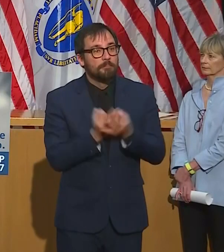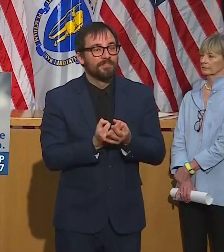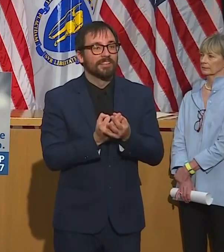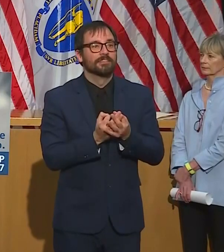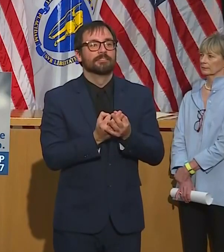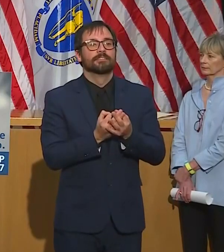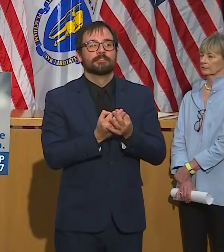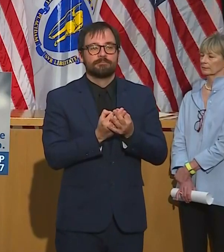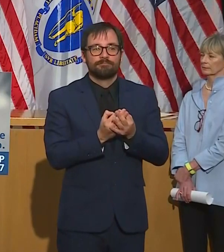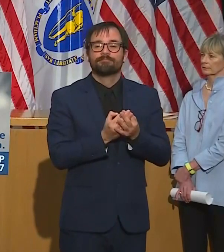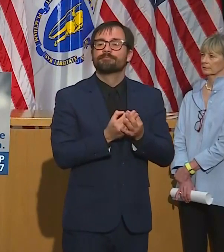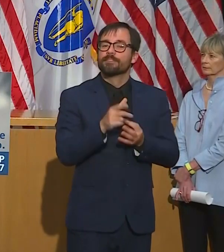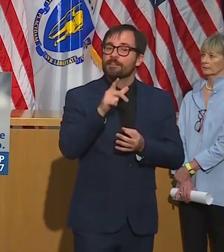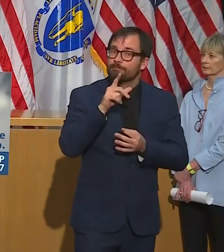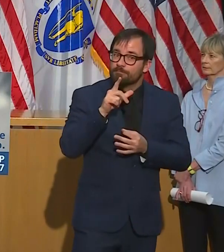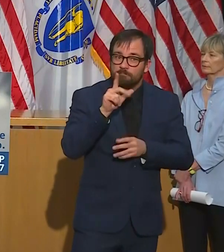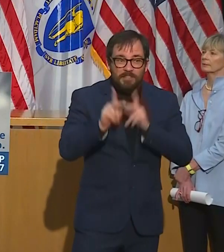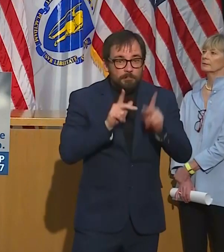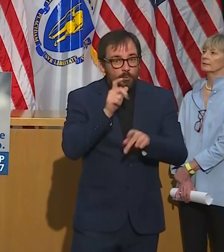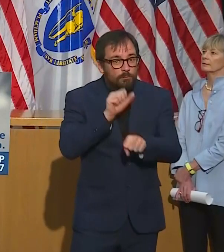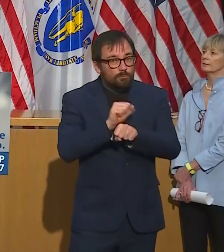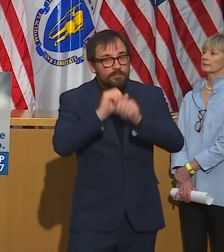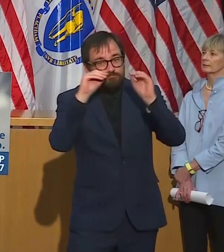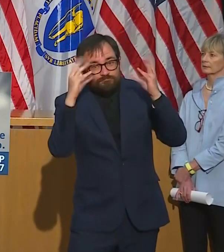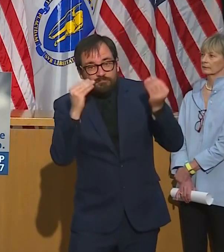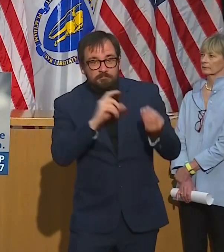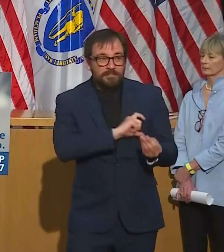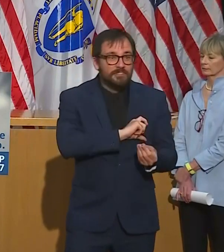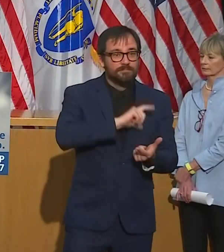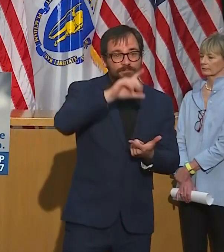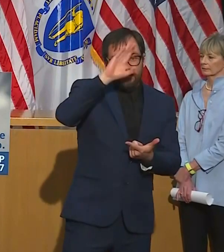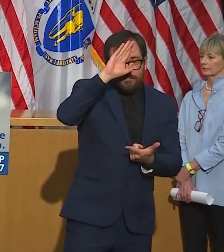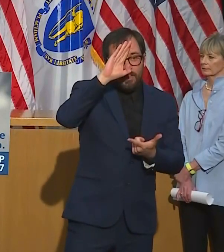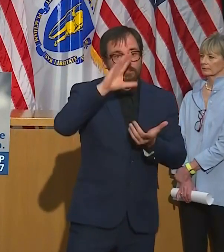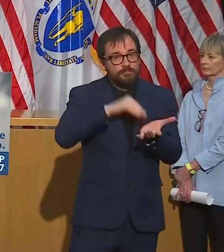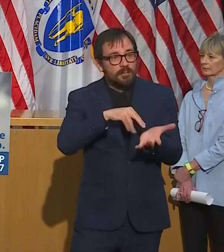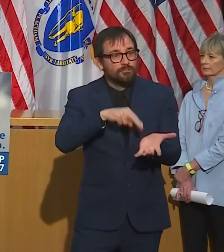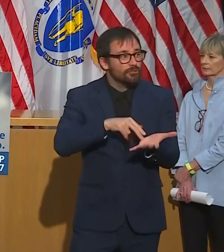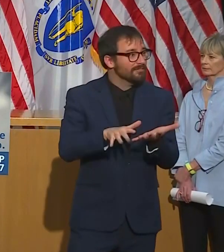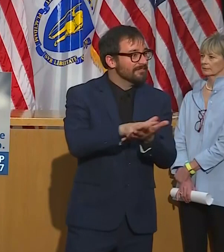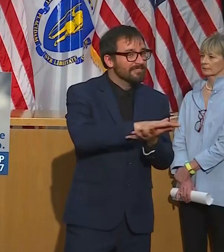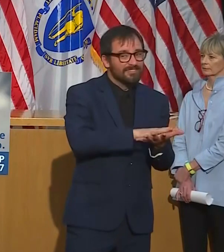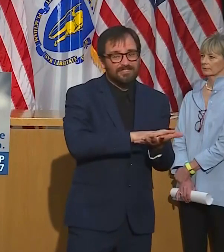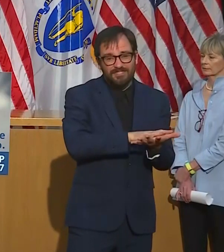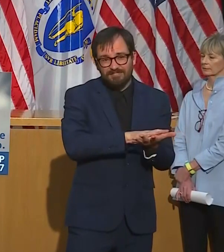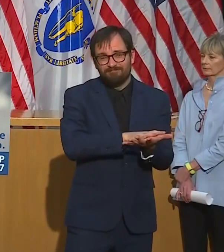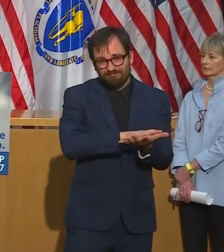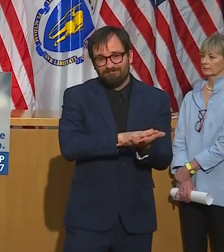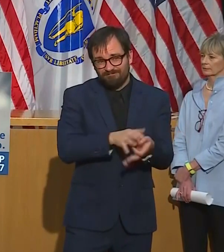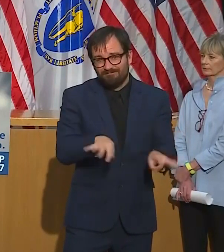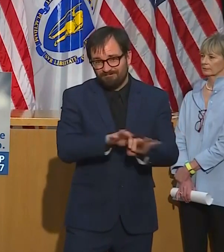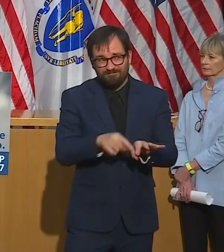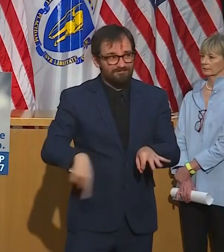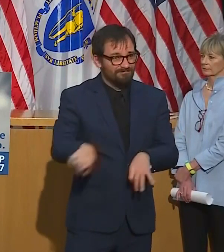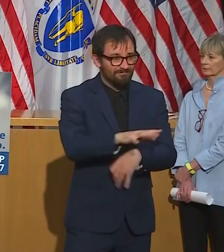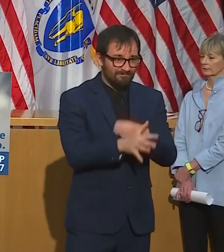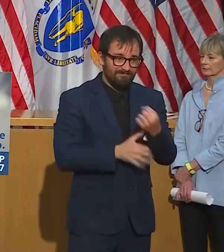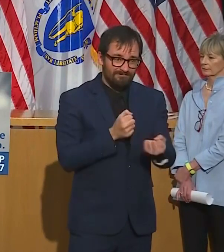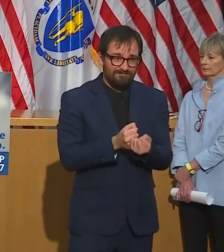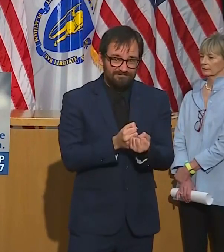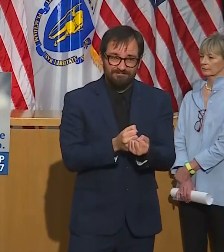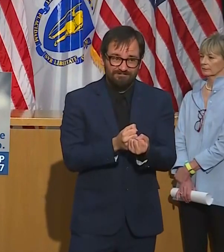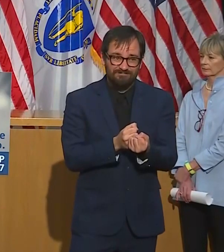first responders and all those people in health care who are working really hard to try and make sure that the people who get sick get better.